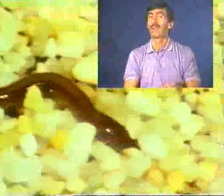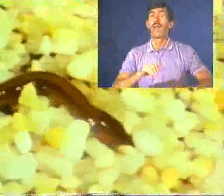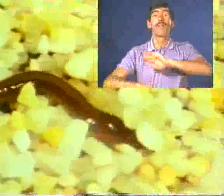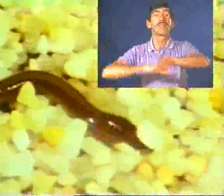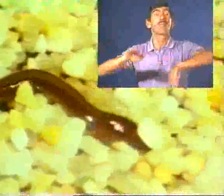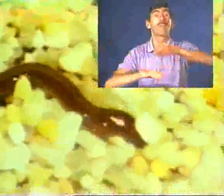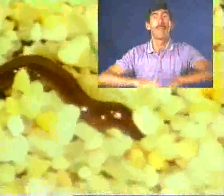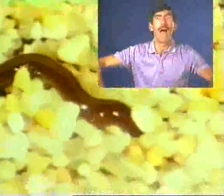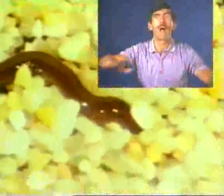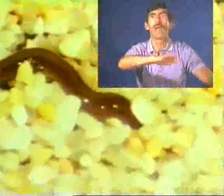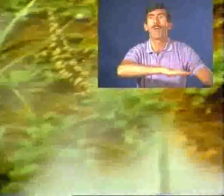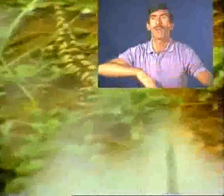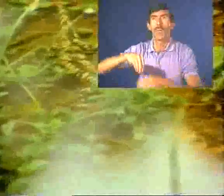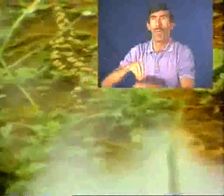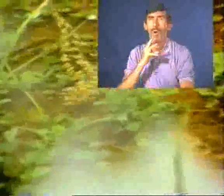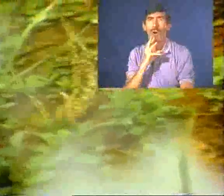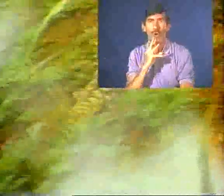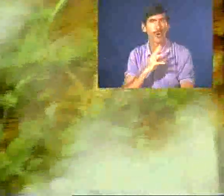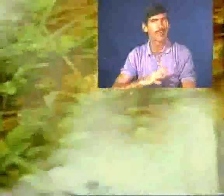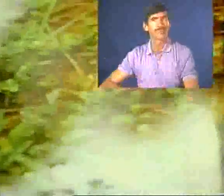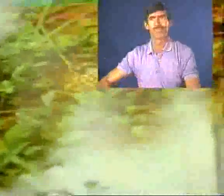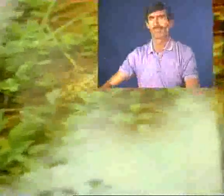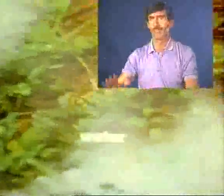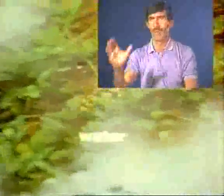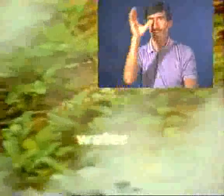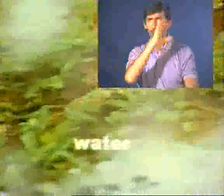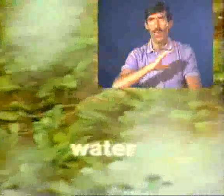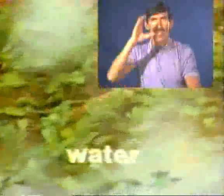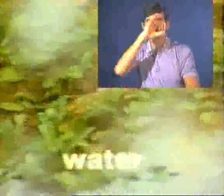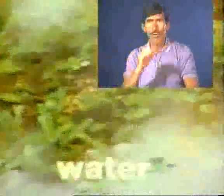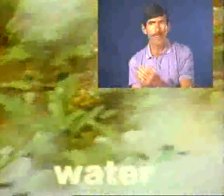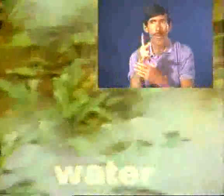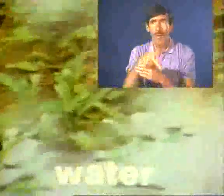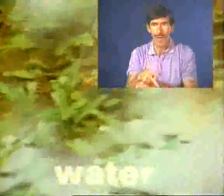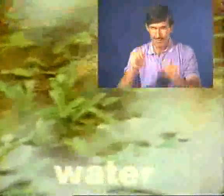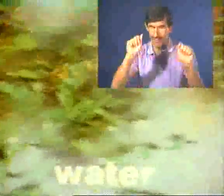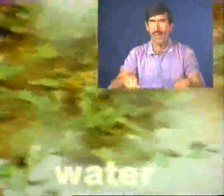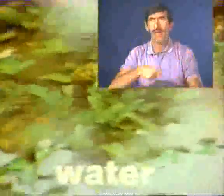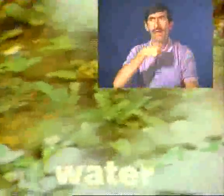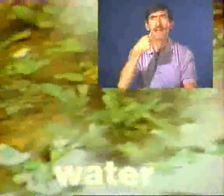They swim about down in the water all around, they look for plants that they can eat,